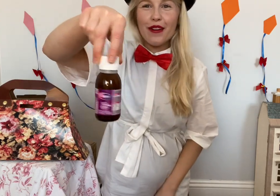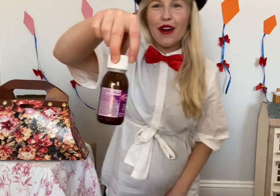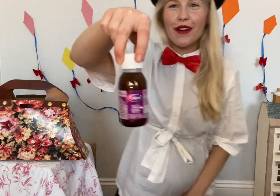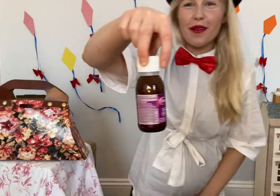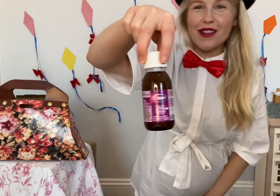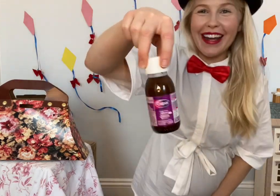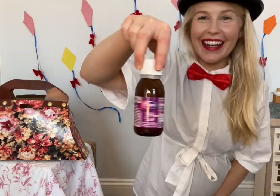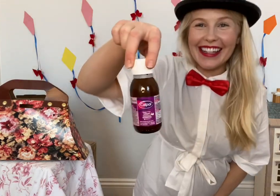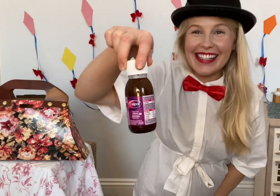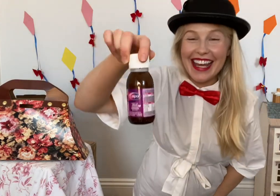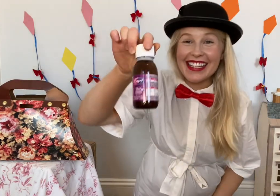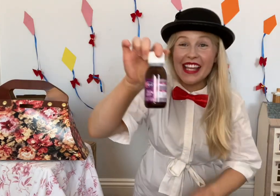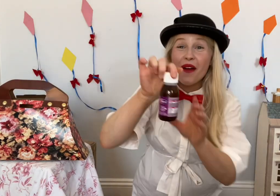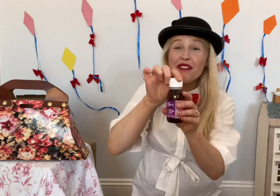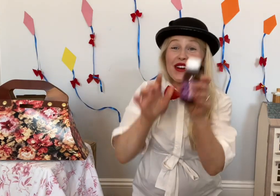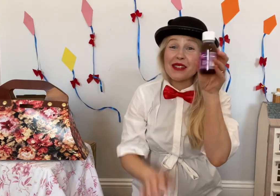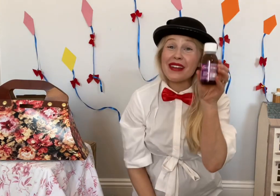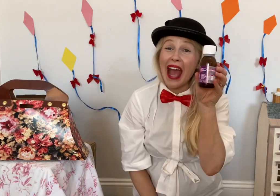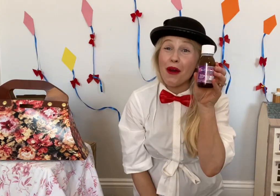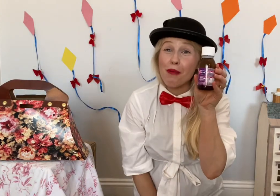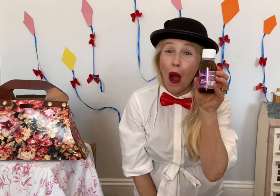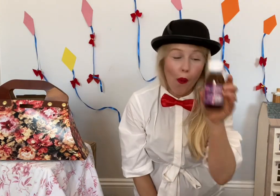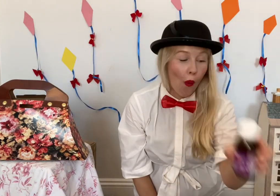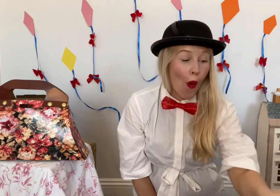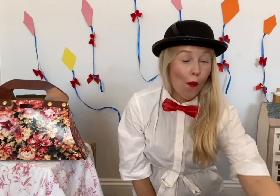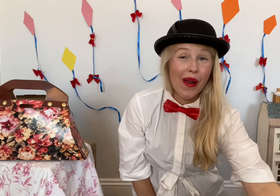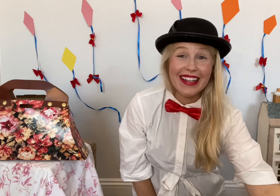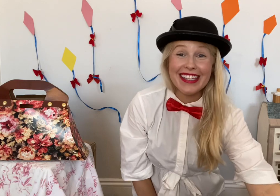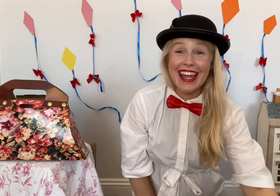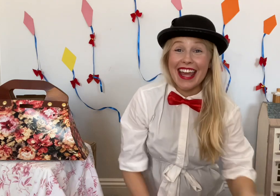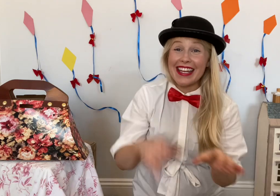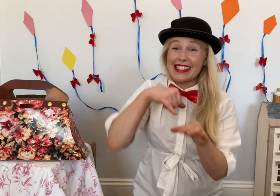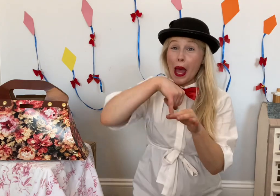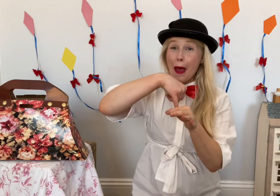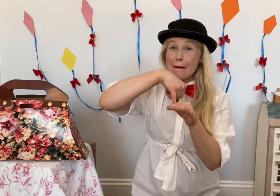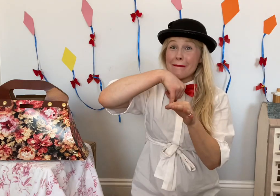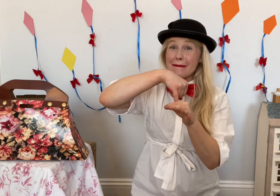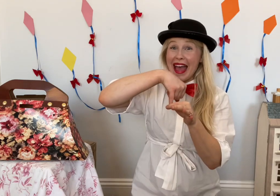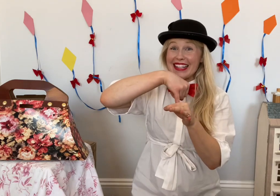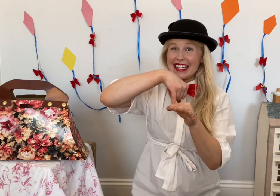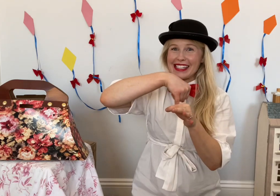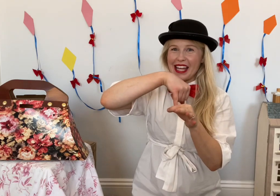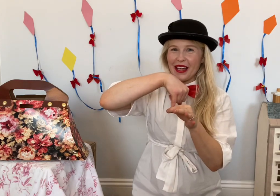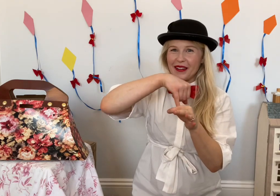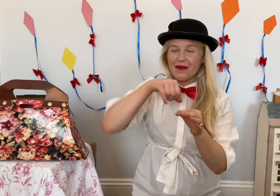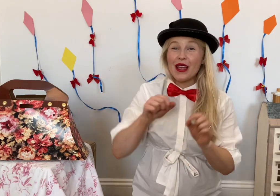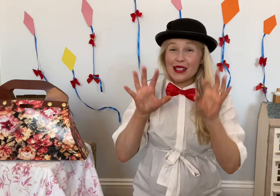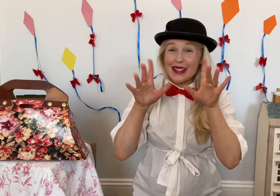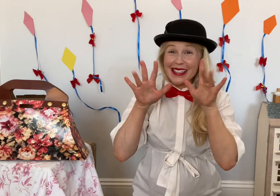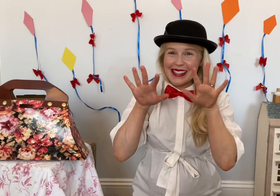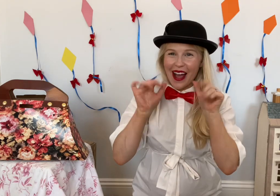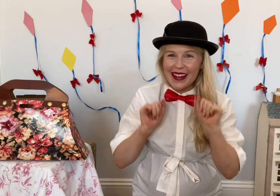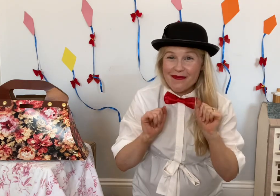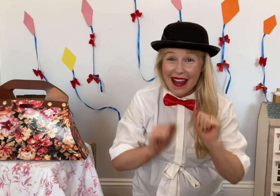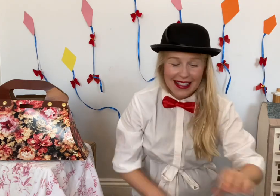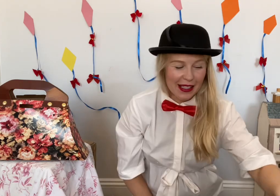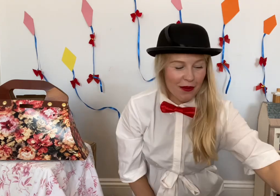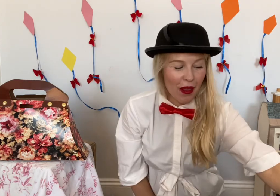grown-ups recognize this. We've got some cowpole which is medicine. So to sign medicine with our